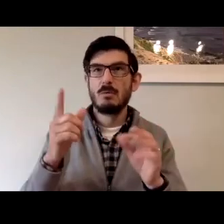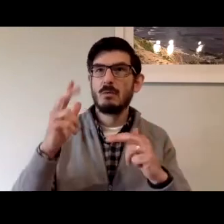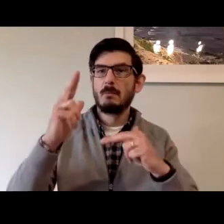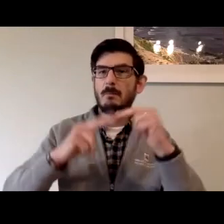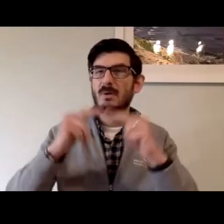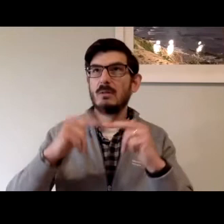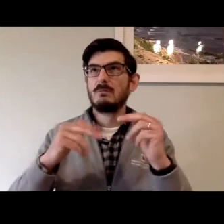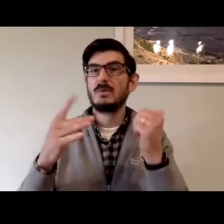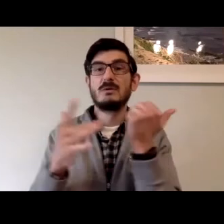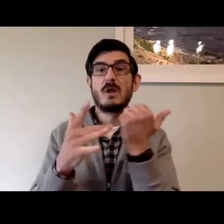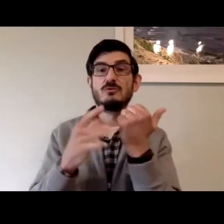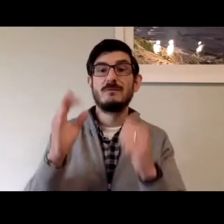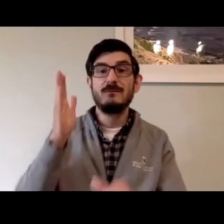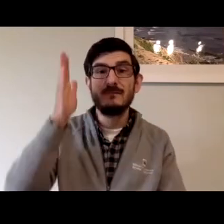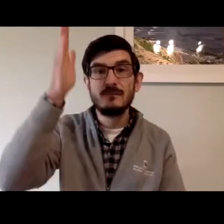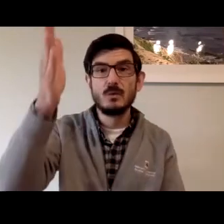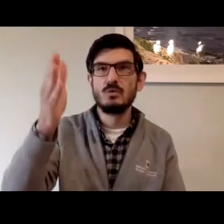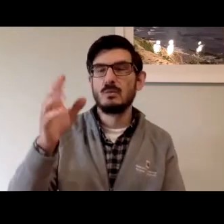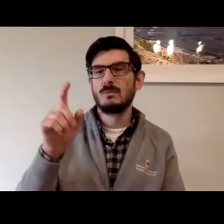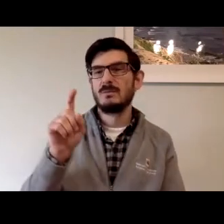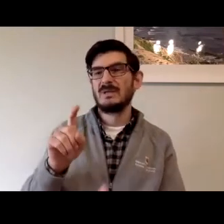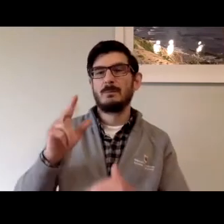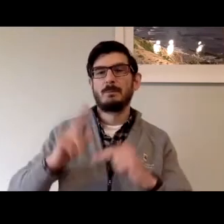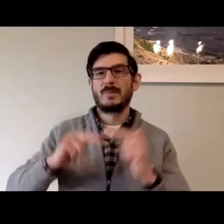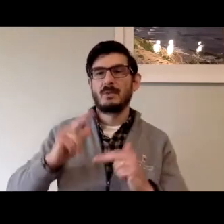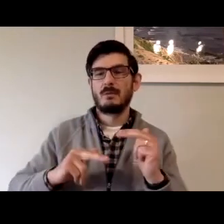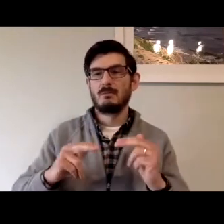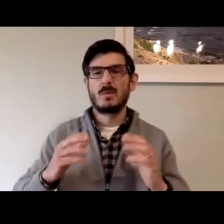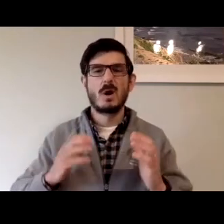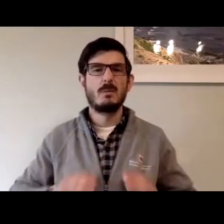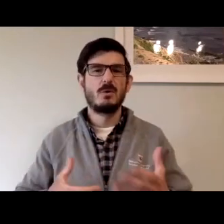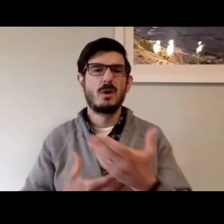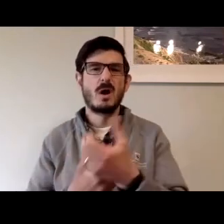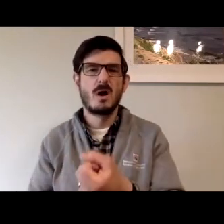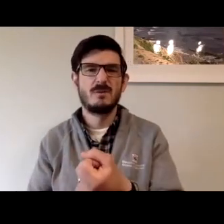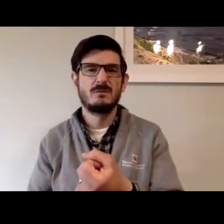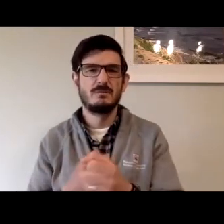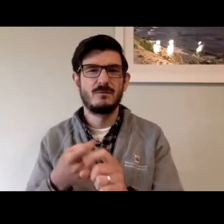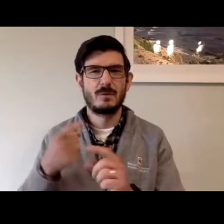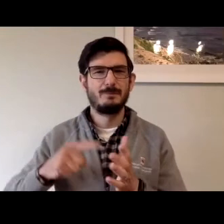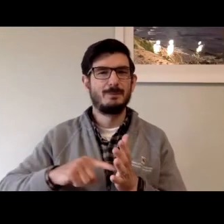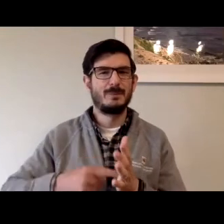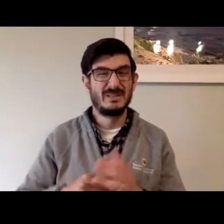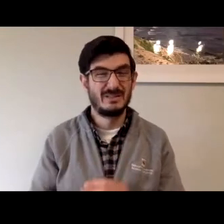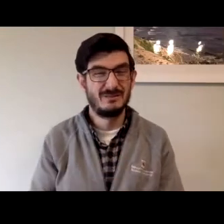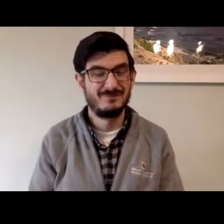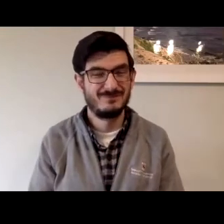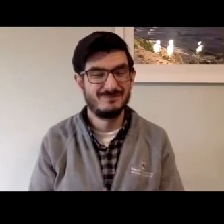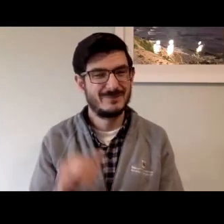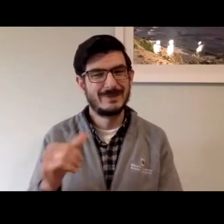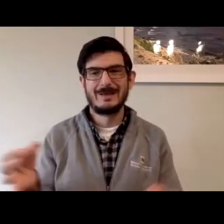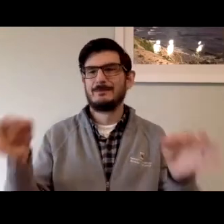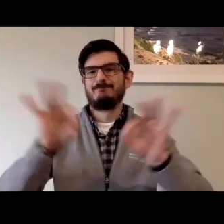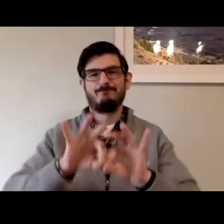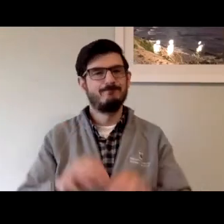players as well. And it's important that we build out to the technology in a future proof it so that our customers will be confident